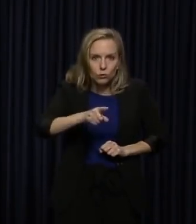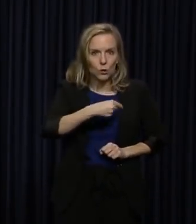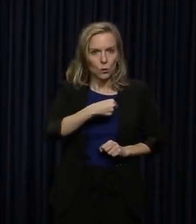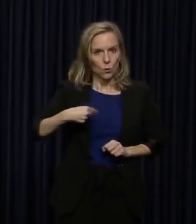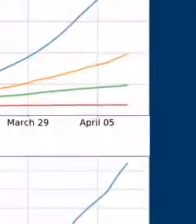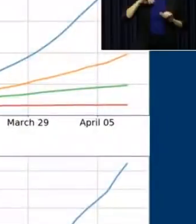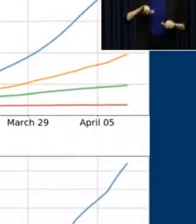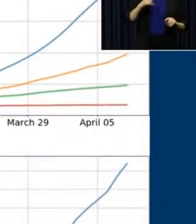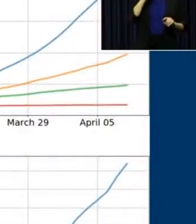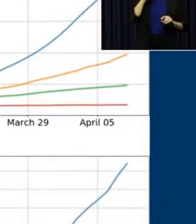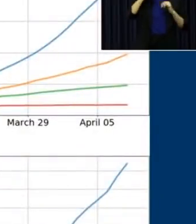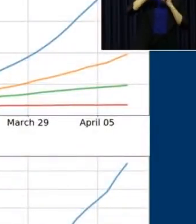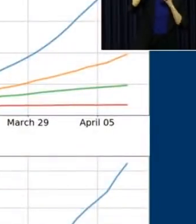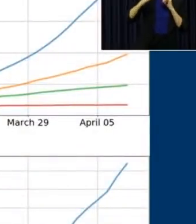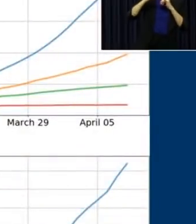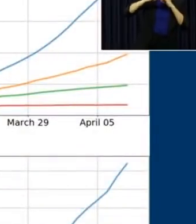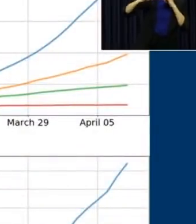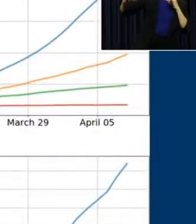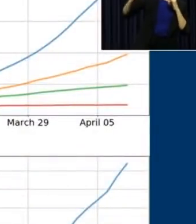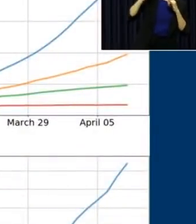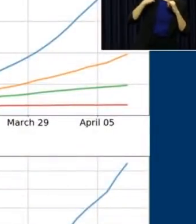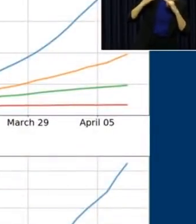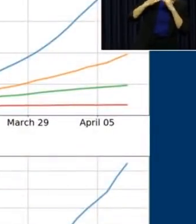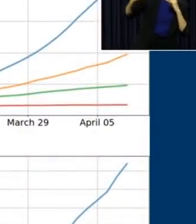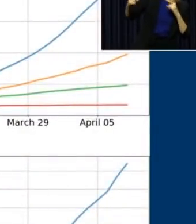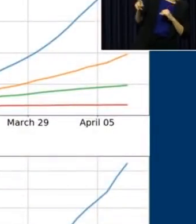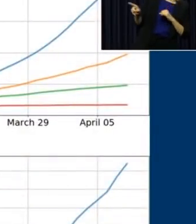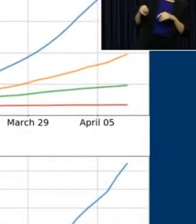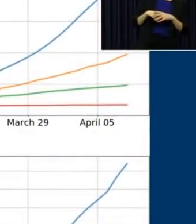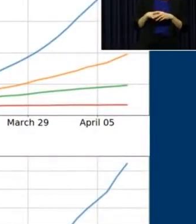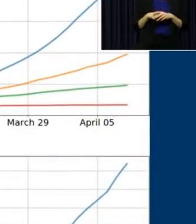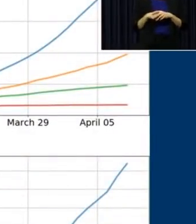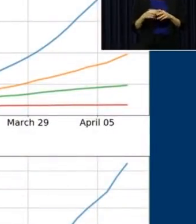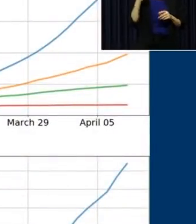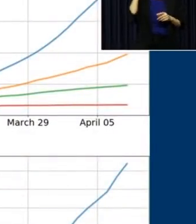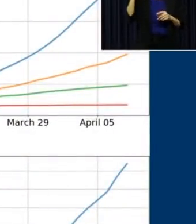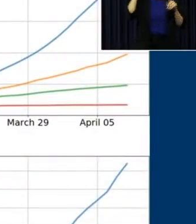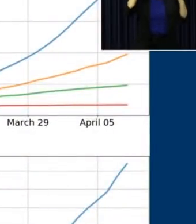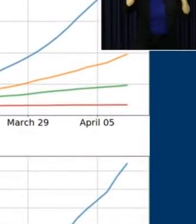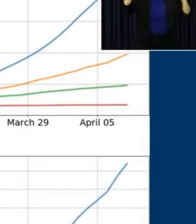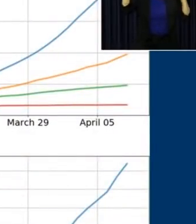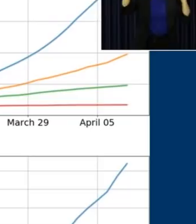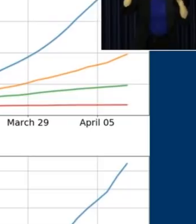that we are that red line. Now, Kenneth, can you show the Philadelphia to St. Louis?